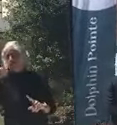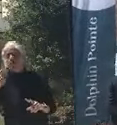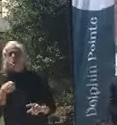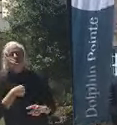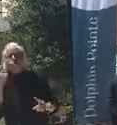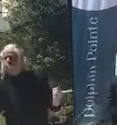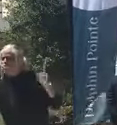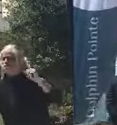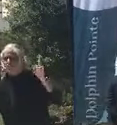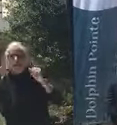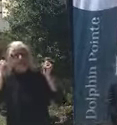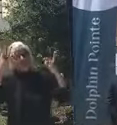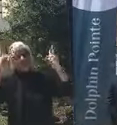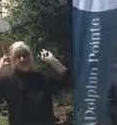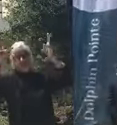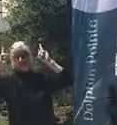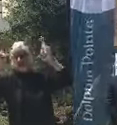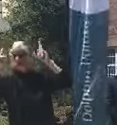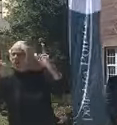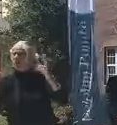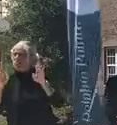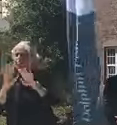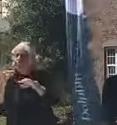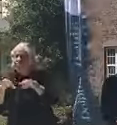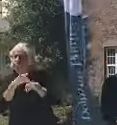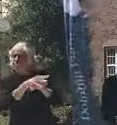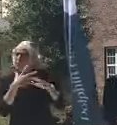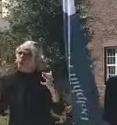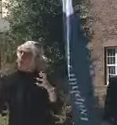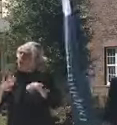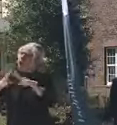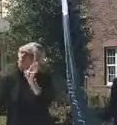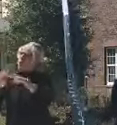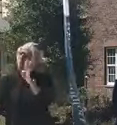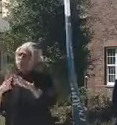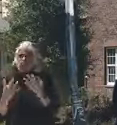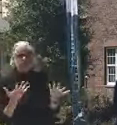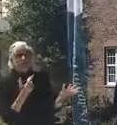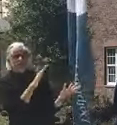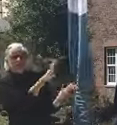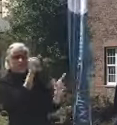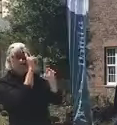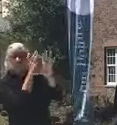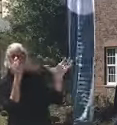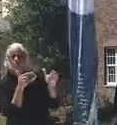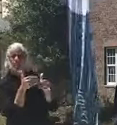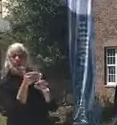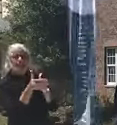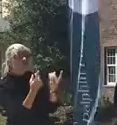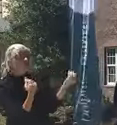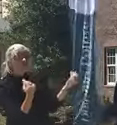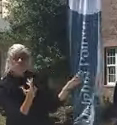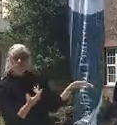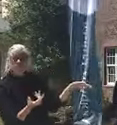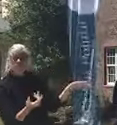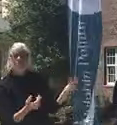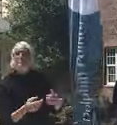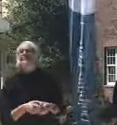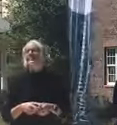hairdressers, salons that are eager to reopen. Where does the plan stand right now? So we